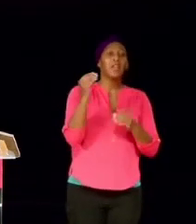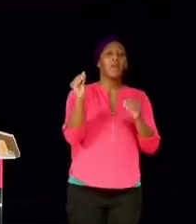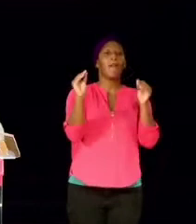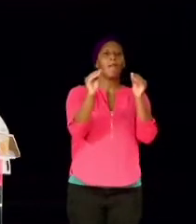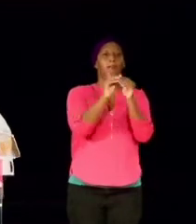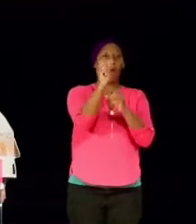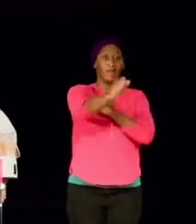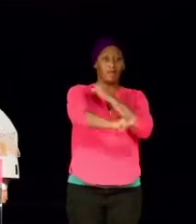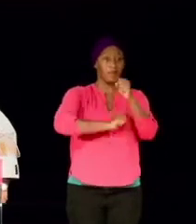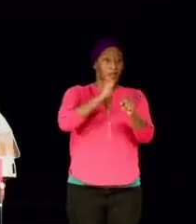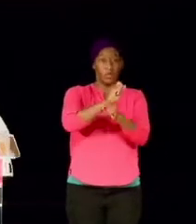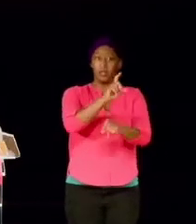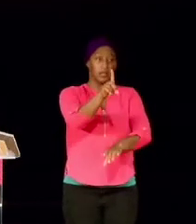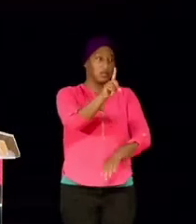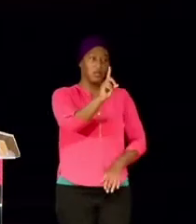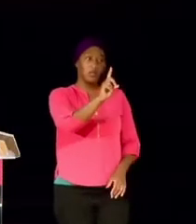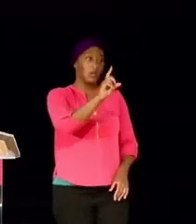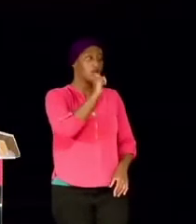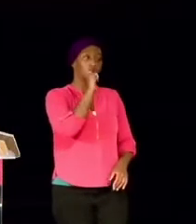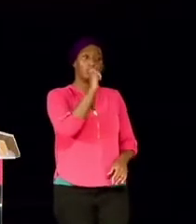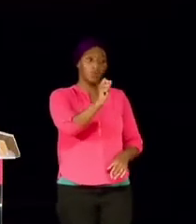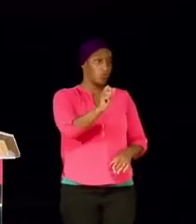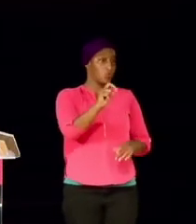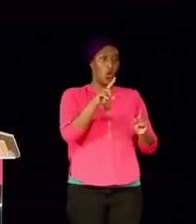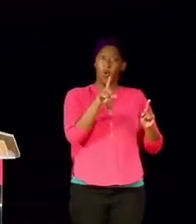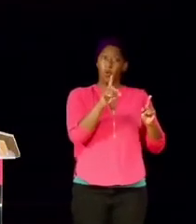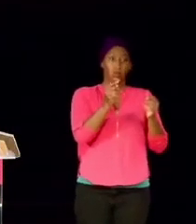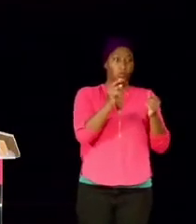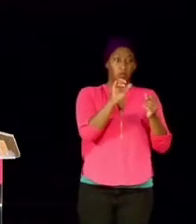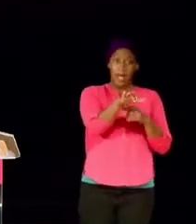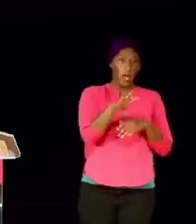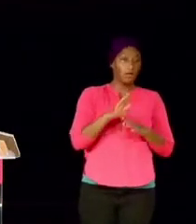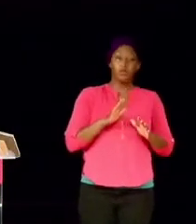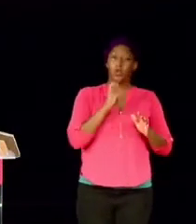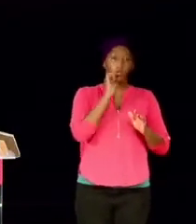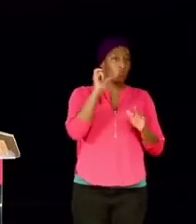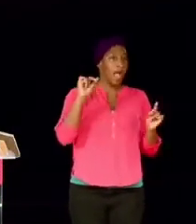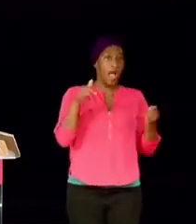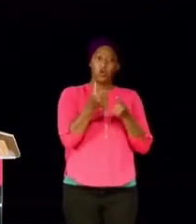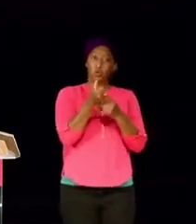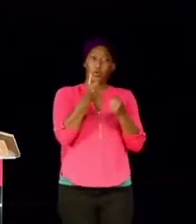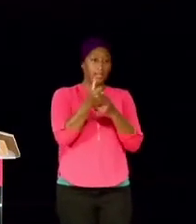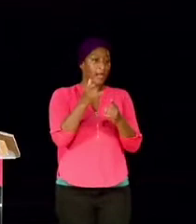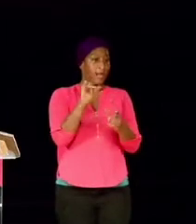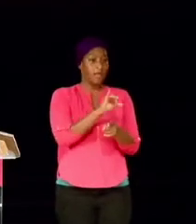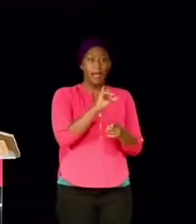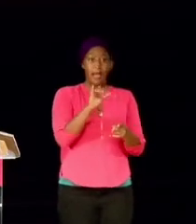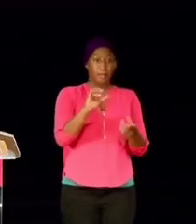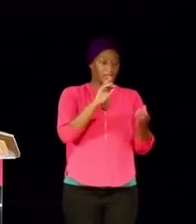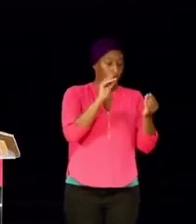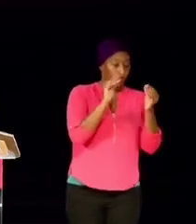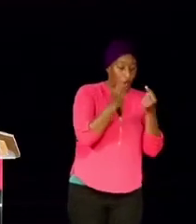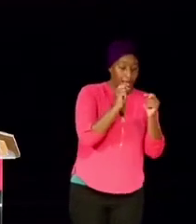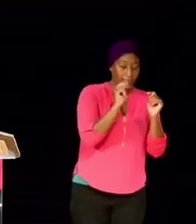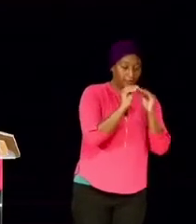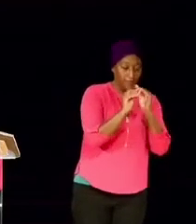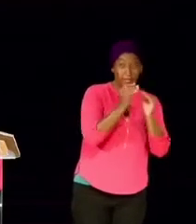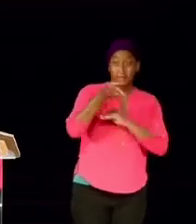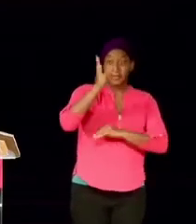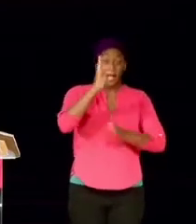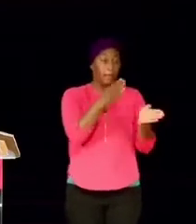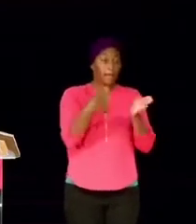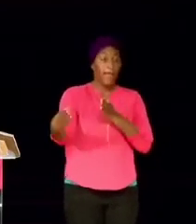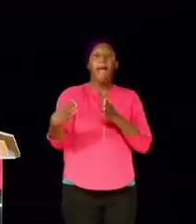Tell your neighbor, don't do that to yourself. Come on, tell them, tell them, don't do it to yourself. Now Sarah, you not